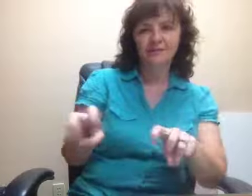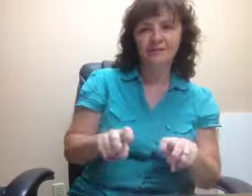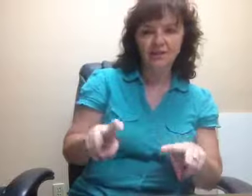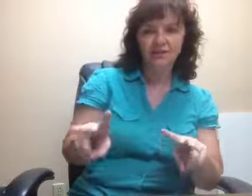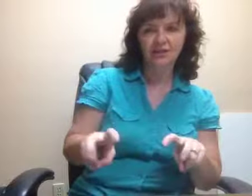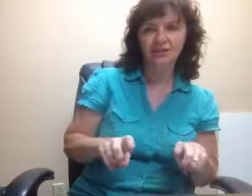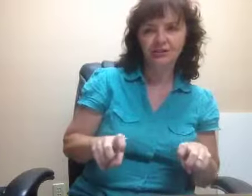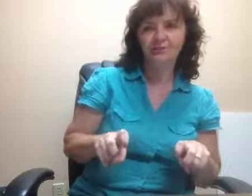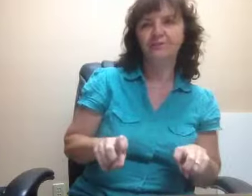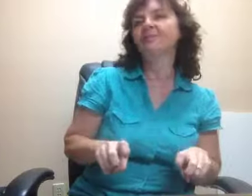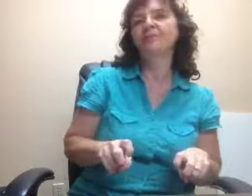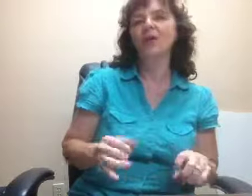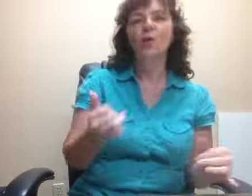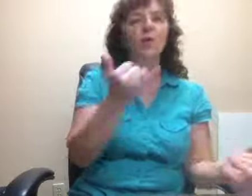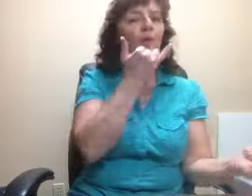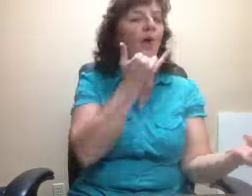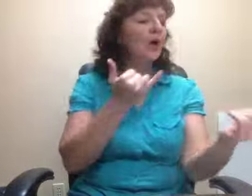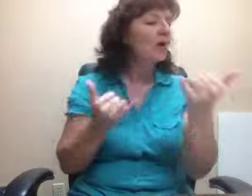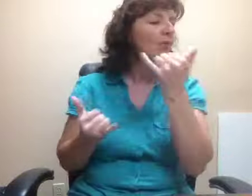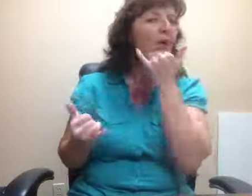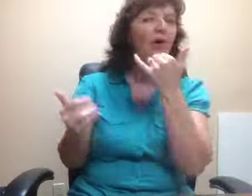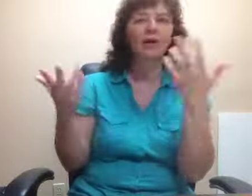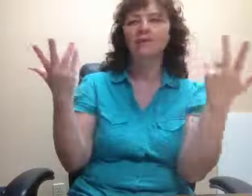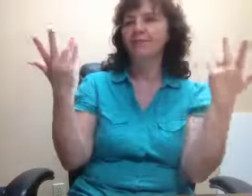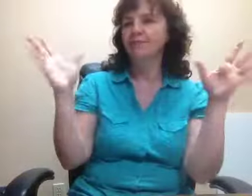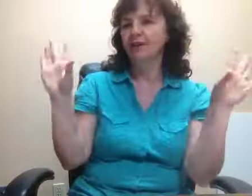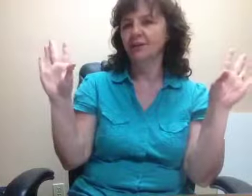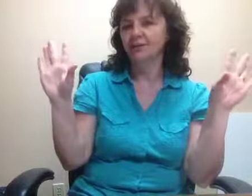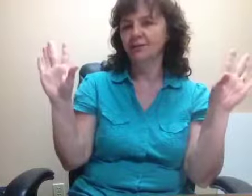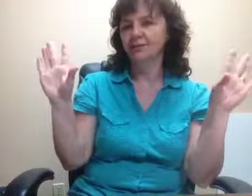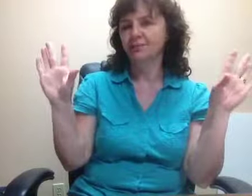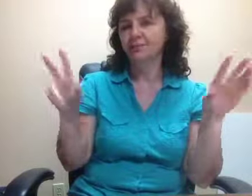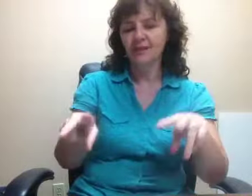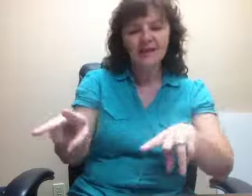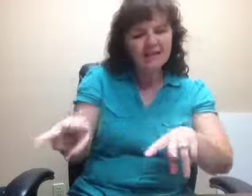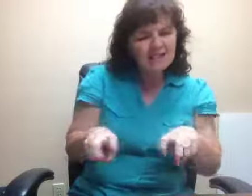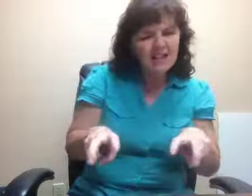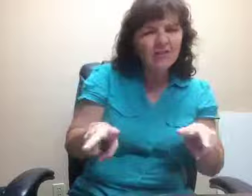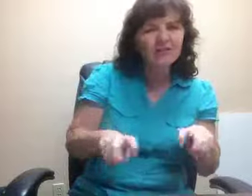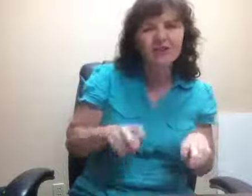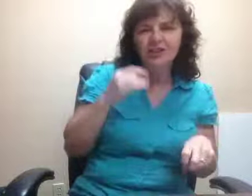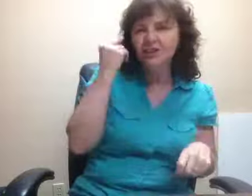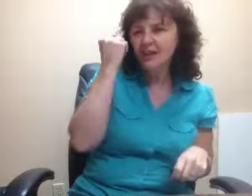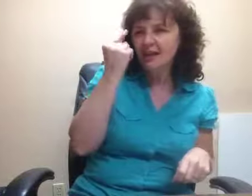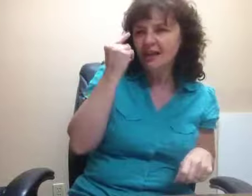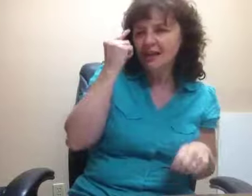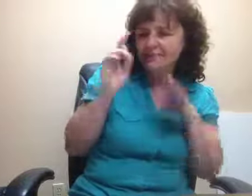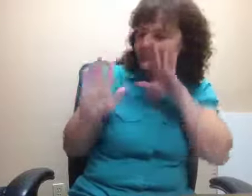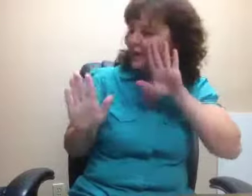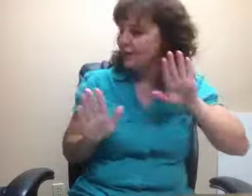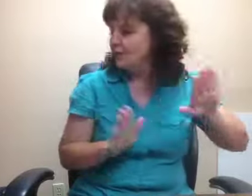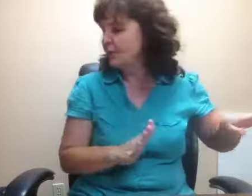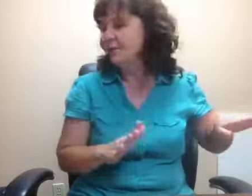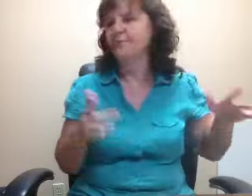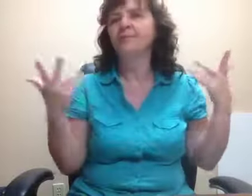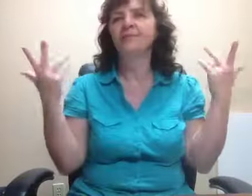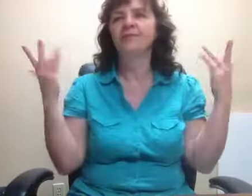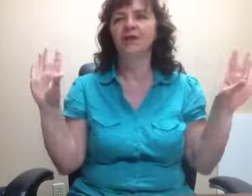Selfish. Wrong. Wrong. Finish. Selfish thinking. Ignore. Finish.